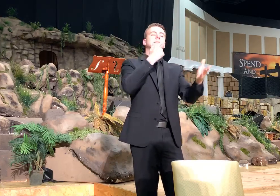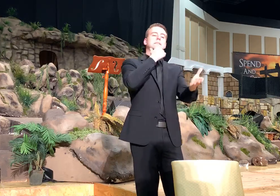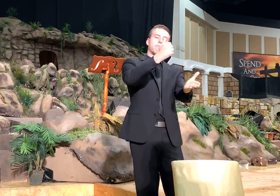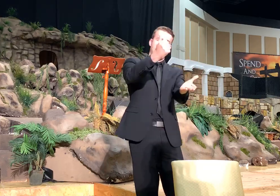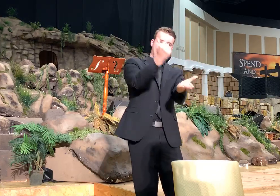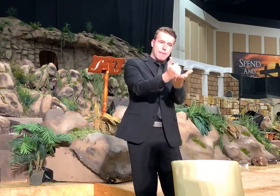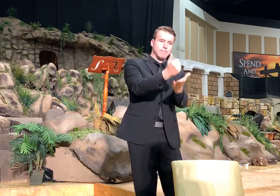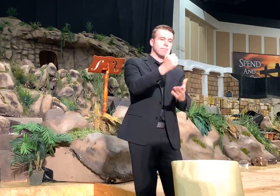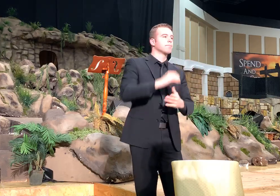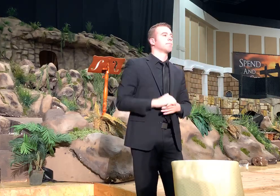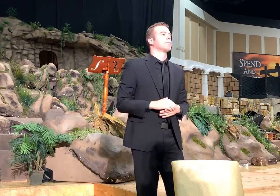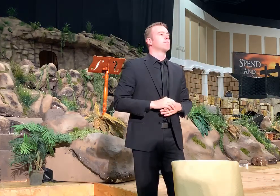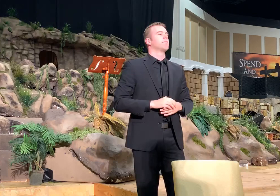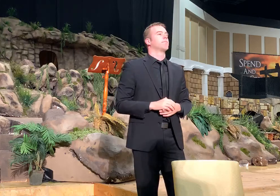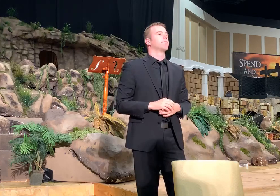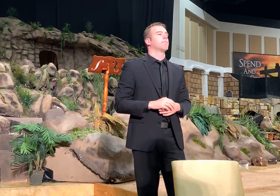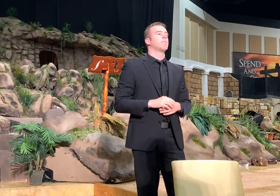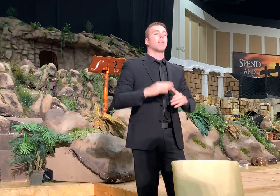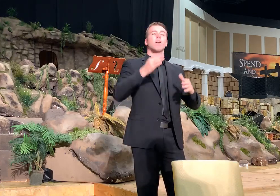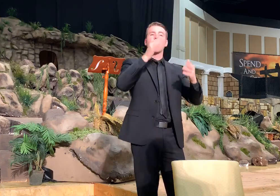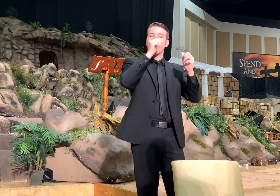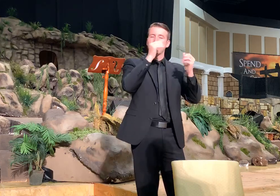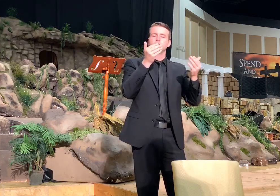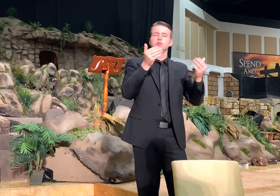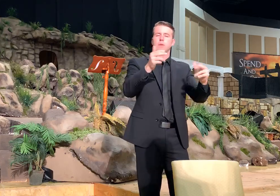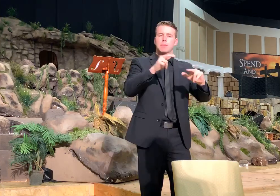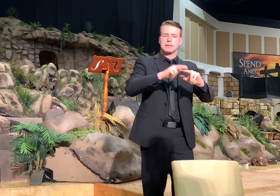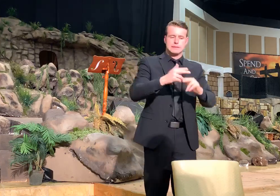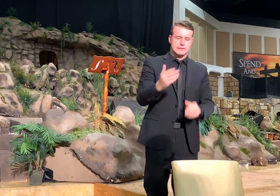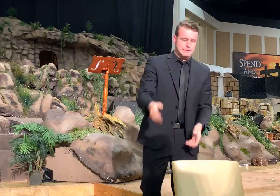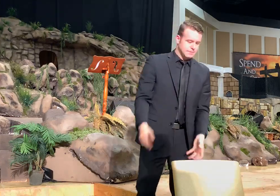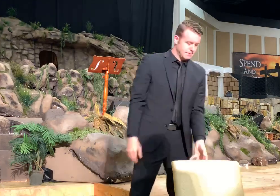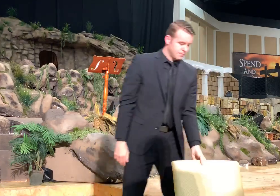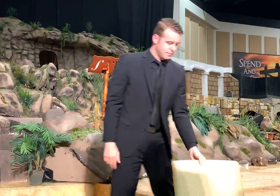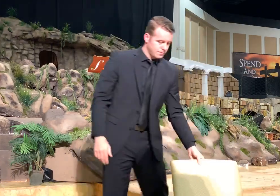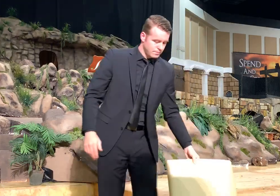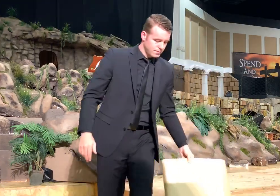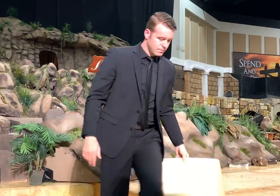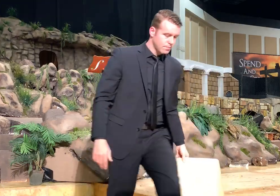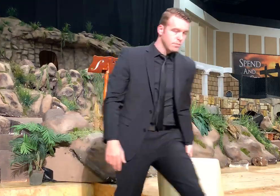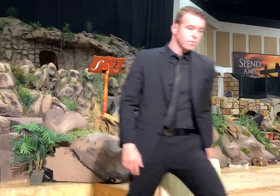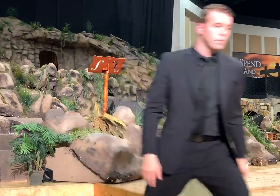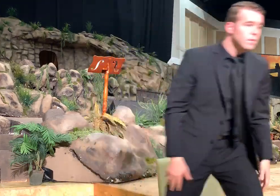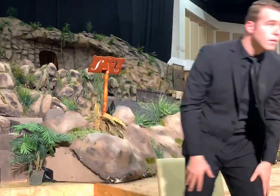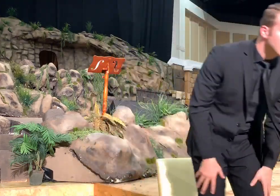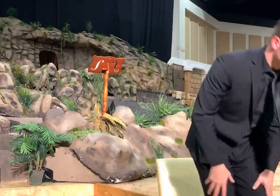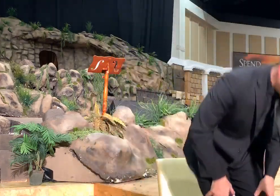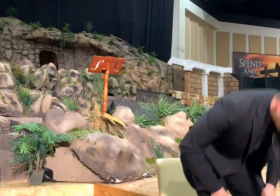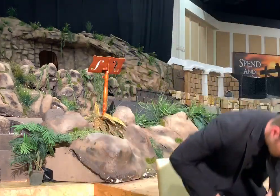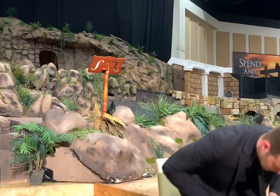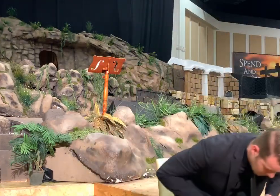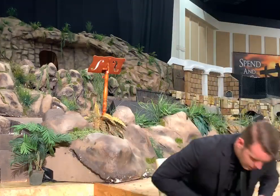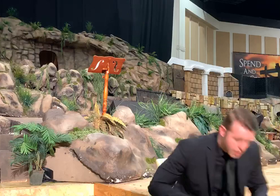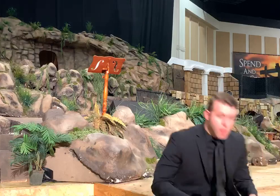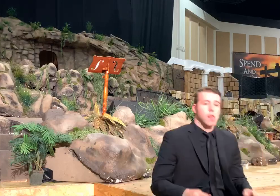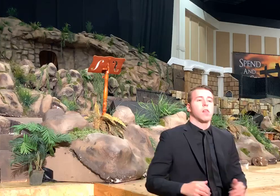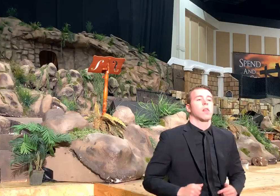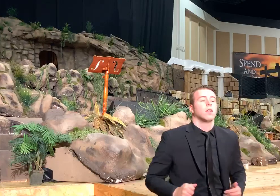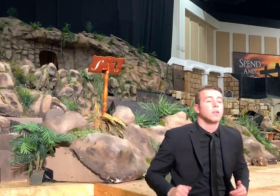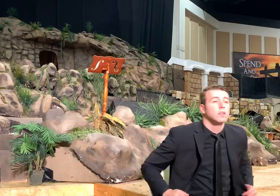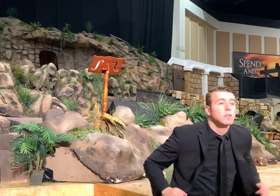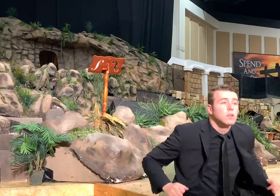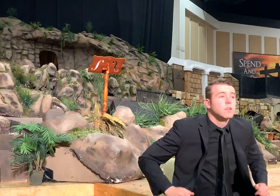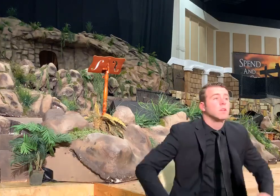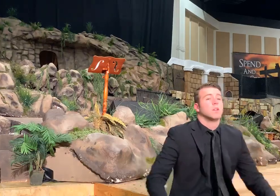amen. God bless you. may be seated. Now keep your Bible